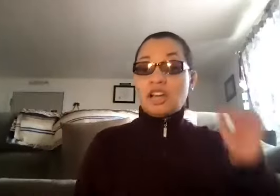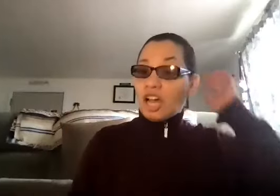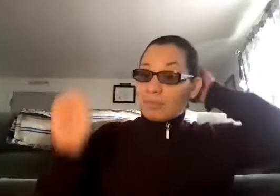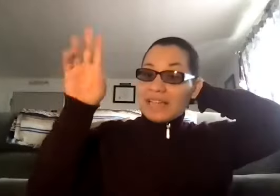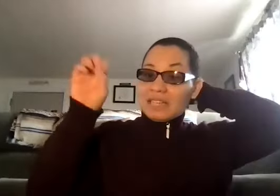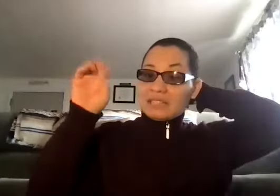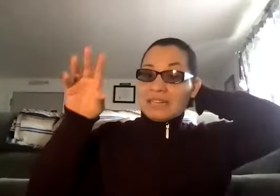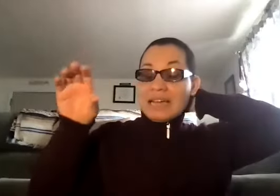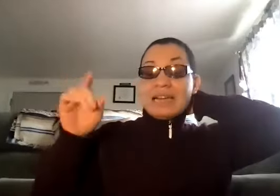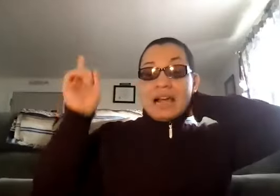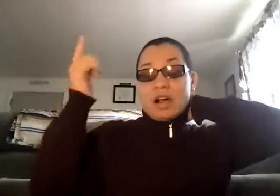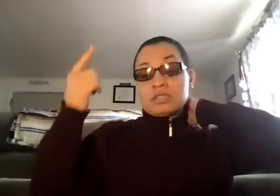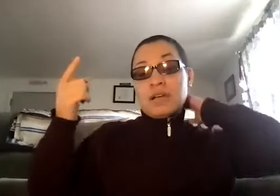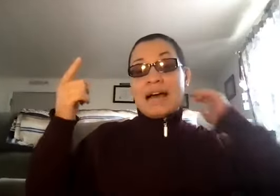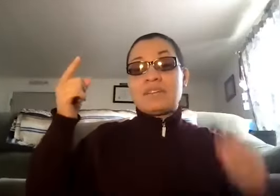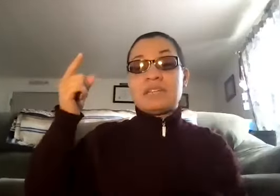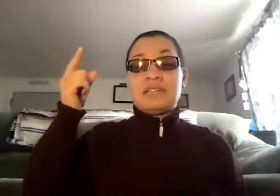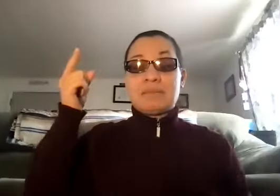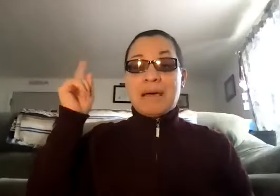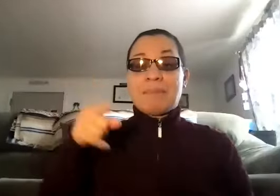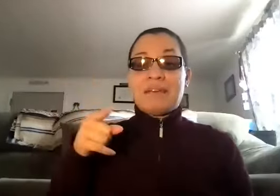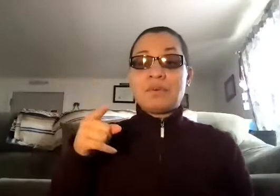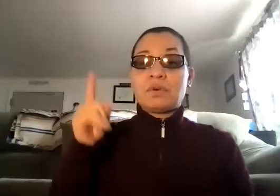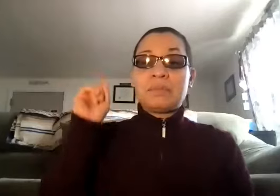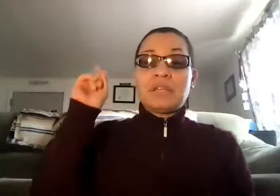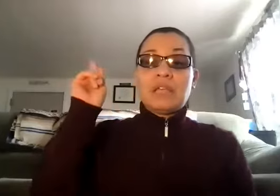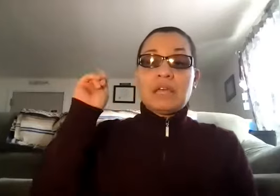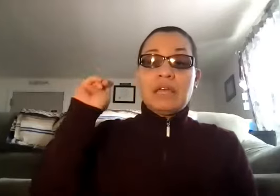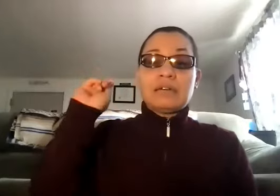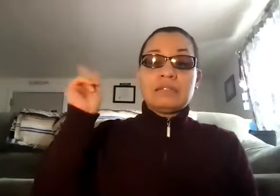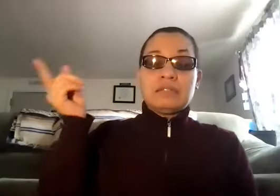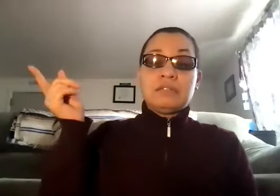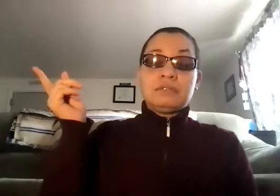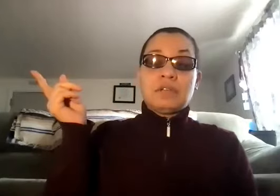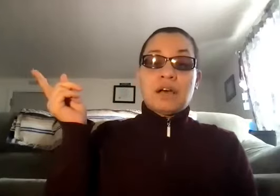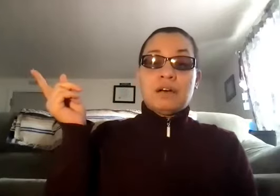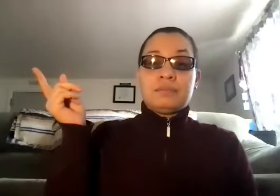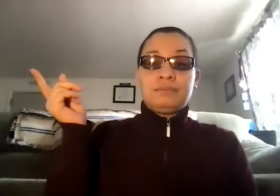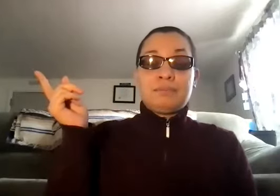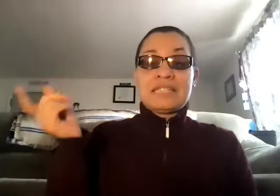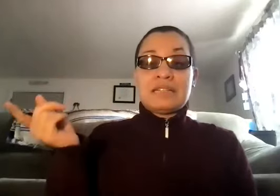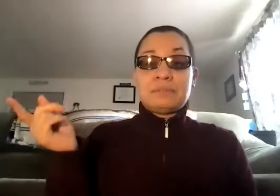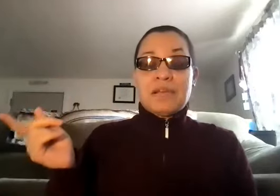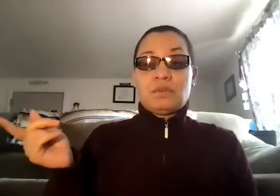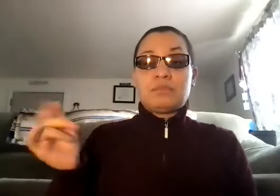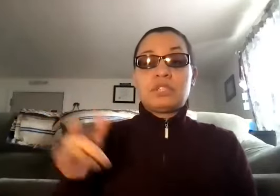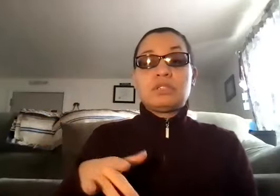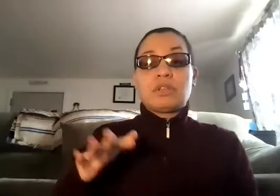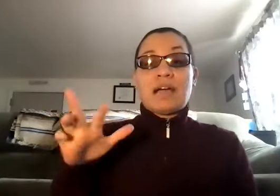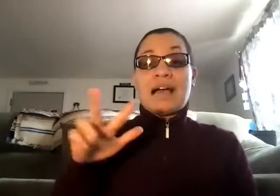alarm that does the light. I also have it in my bedroom and in my son's bedroom. So, I got